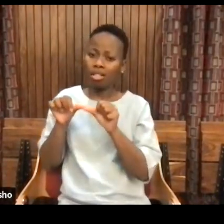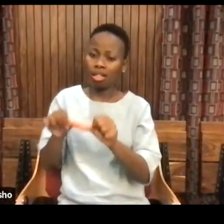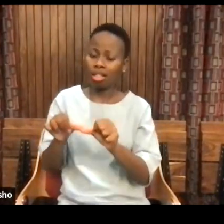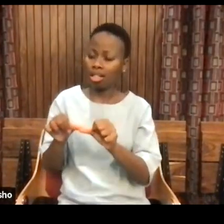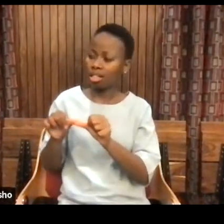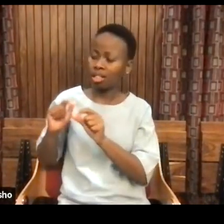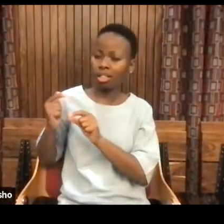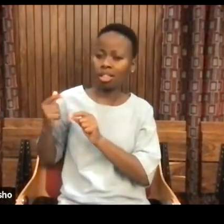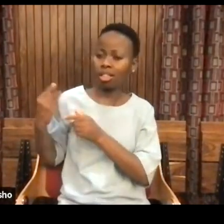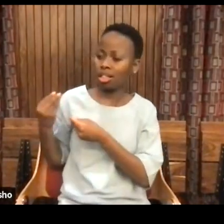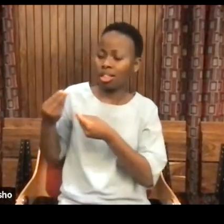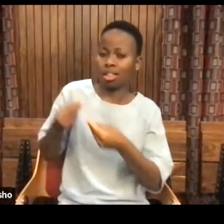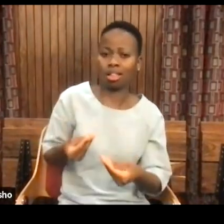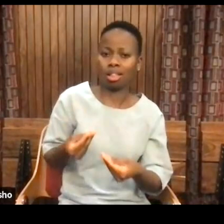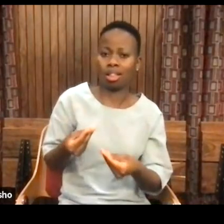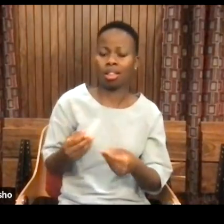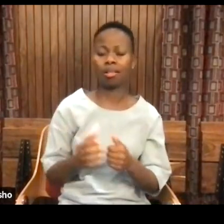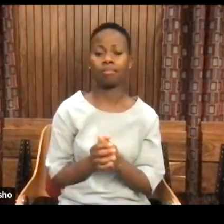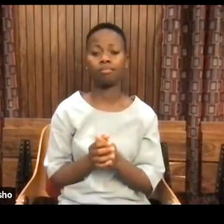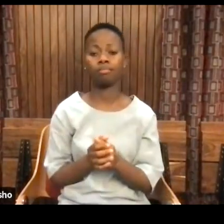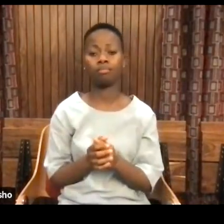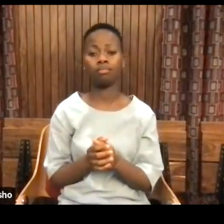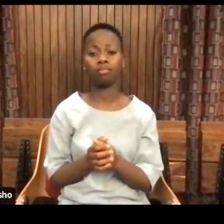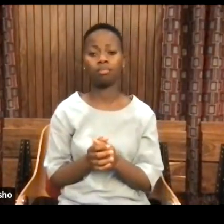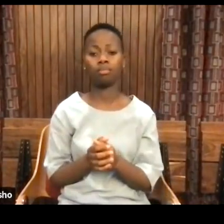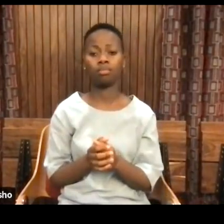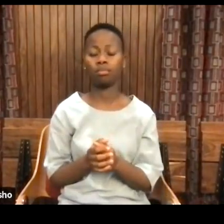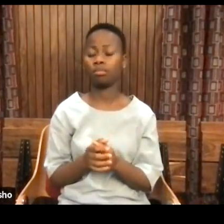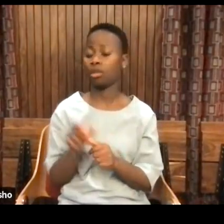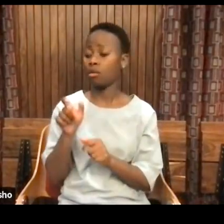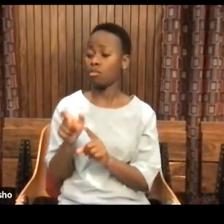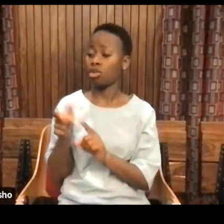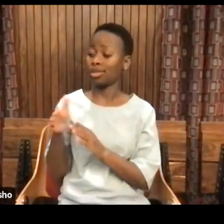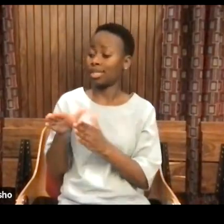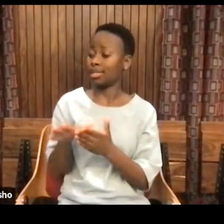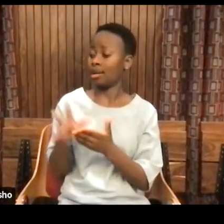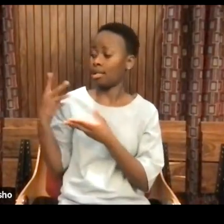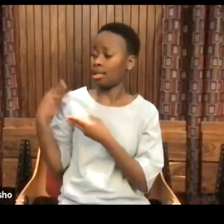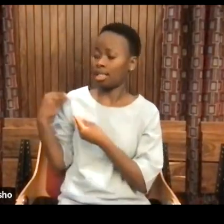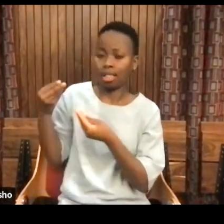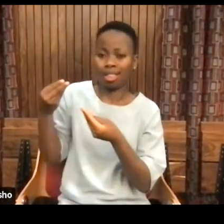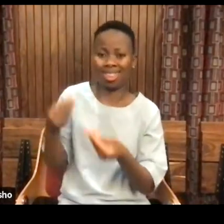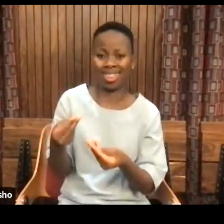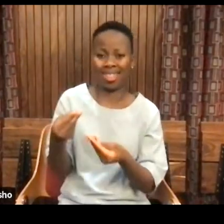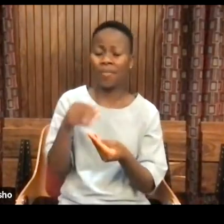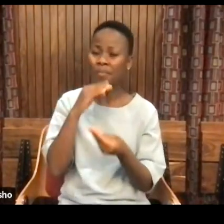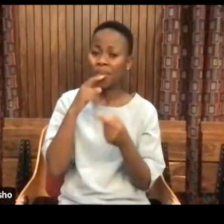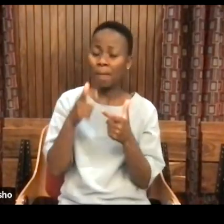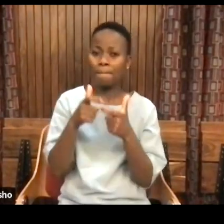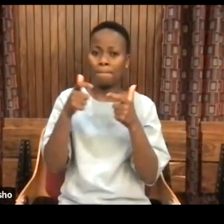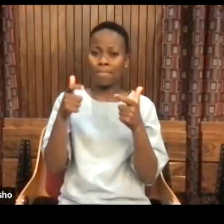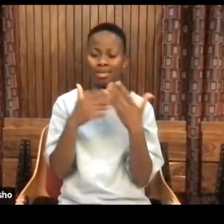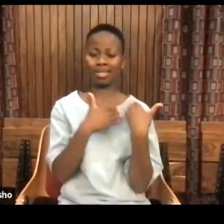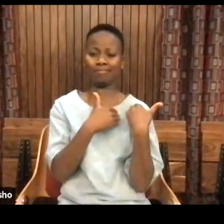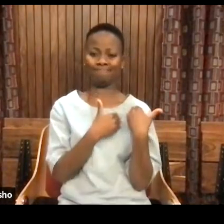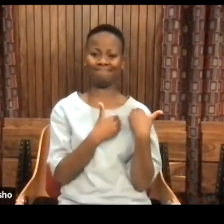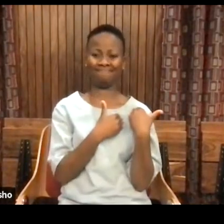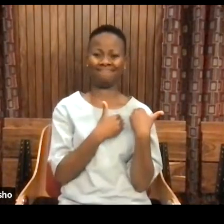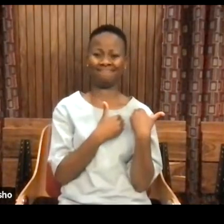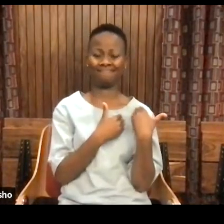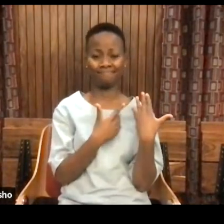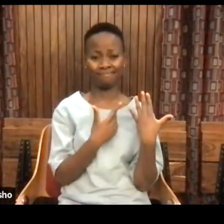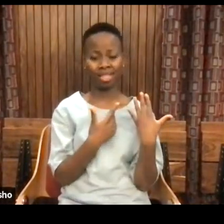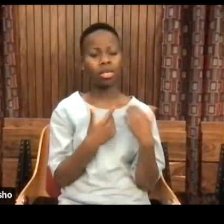There's an enormous responsibility you take on when you decide that you're going to be an ancestor. And it's not about biological stuff. She never had a